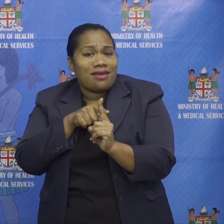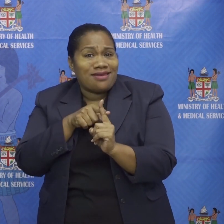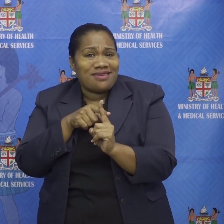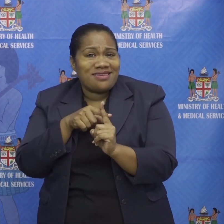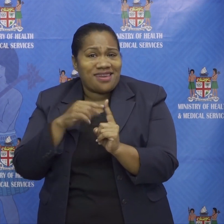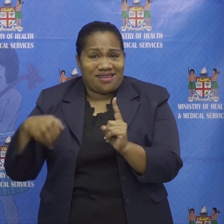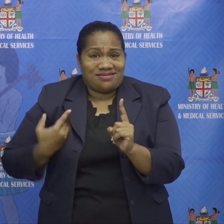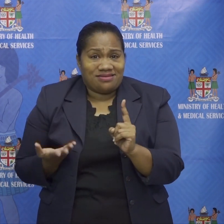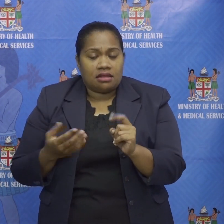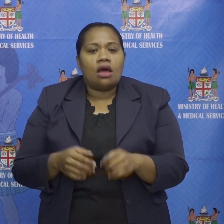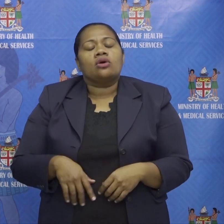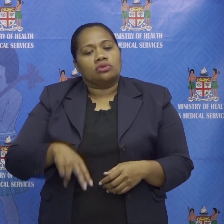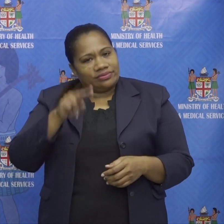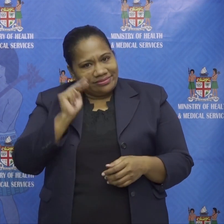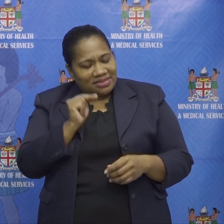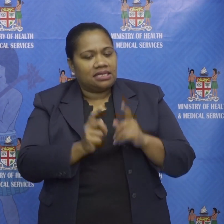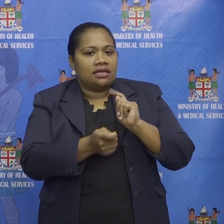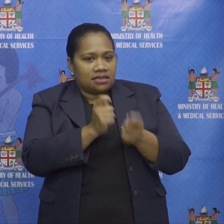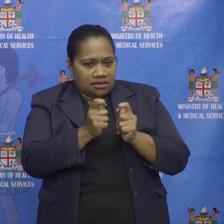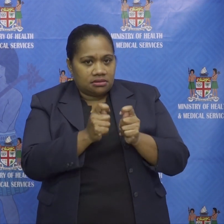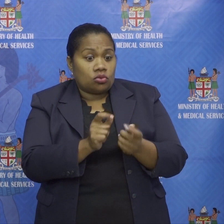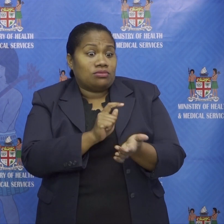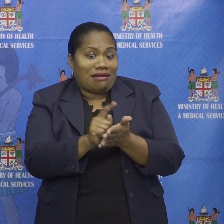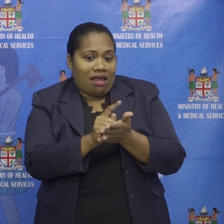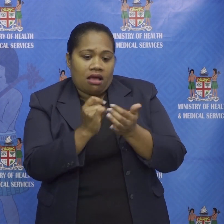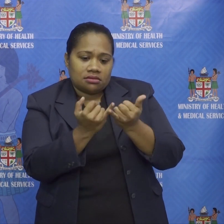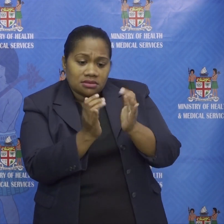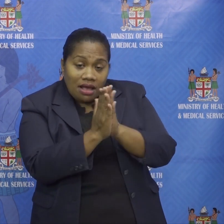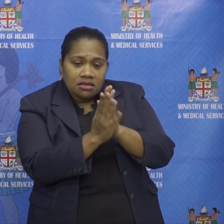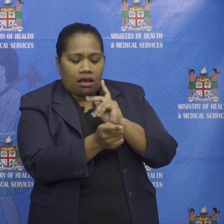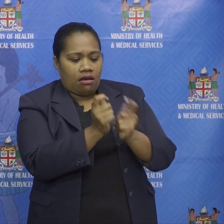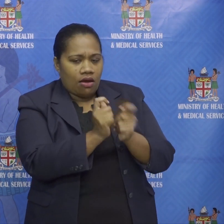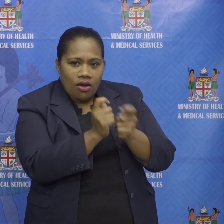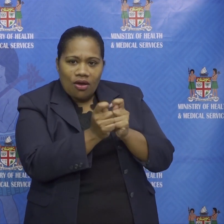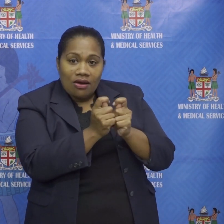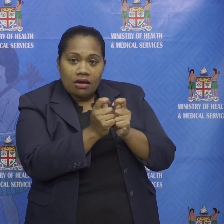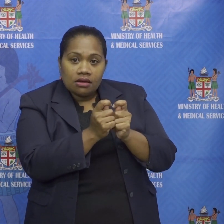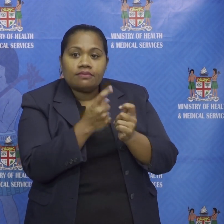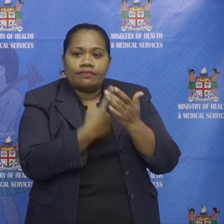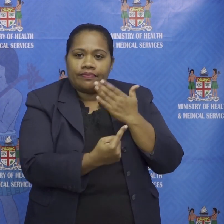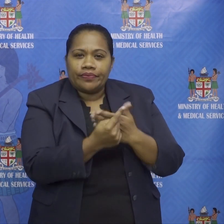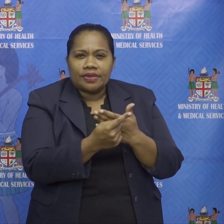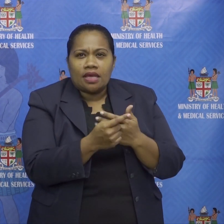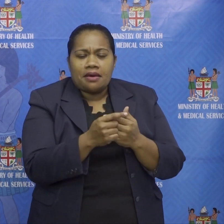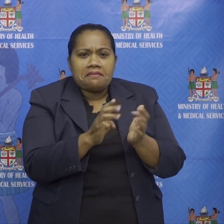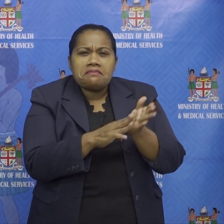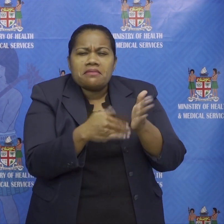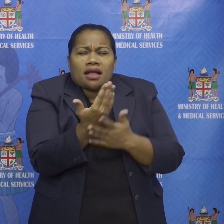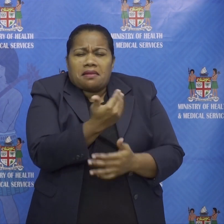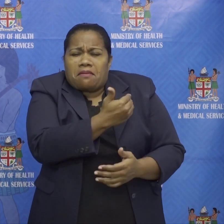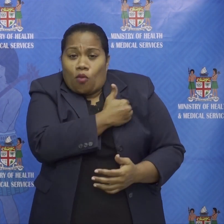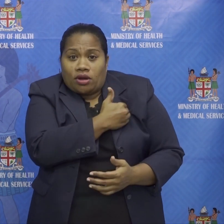have him tested he was tested later on sunday with his results available in the early hours of monday morning